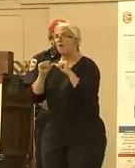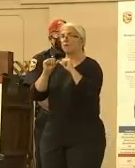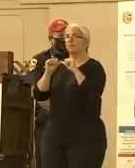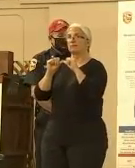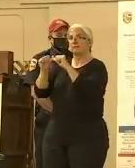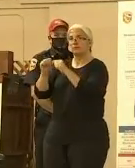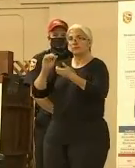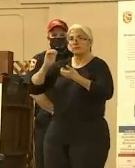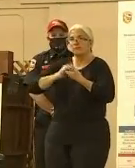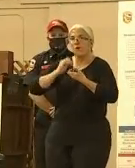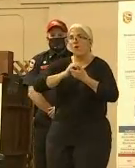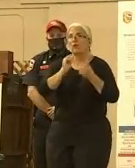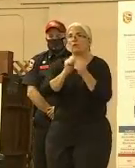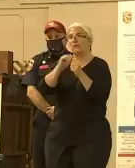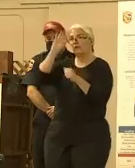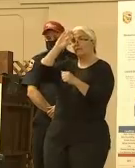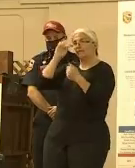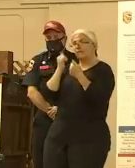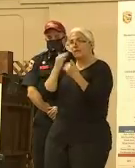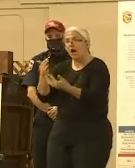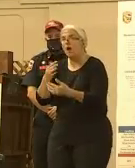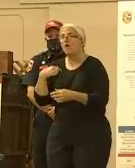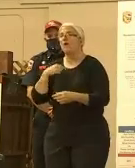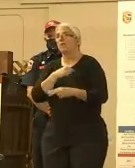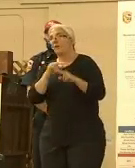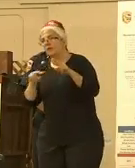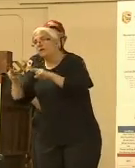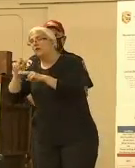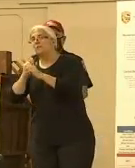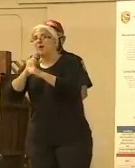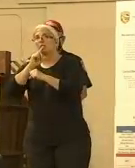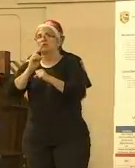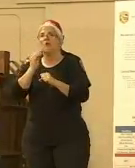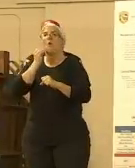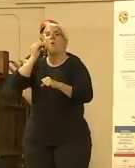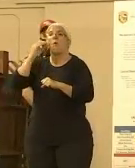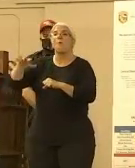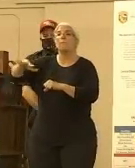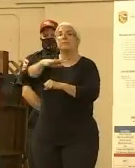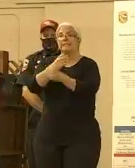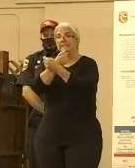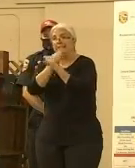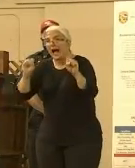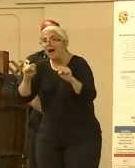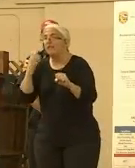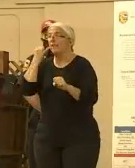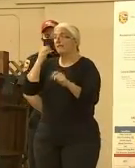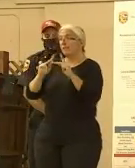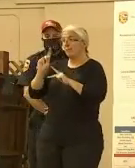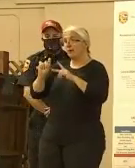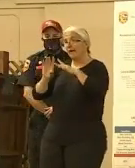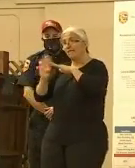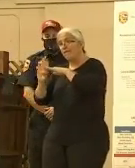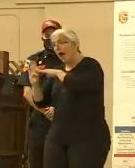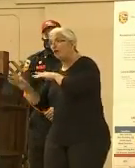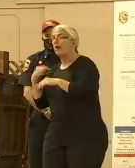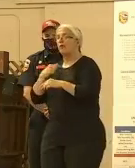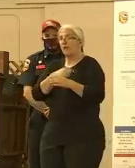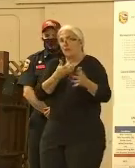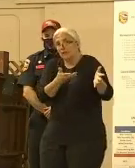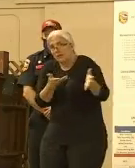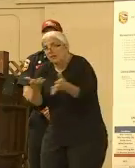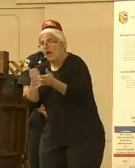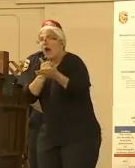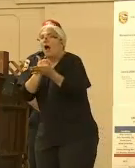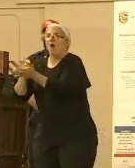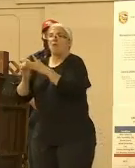to be in your neighborhoods patrolling and protecting neighborhoods that have been evacuated. We want to remind people that evacuation zones